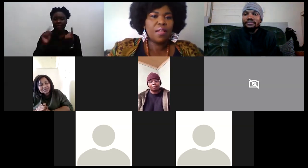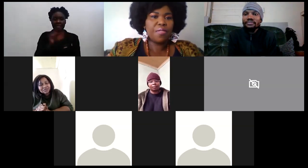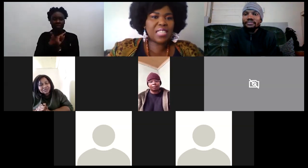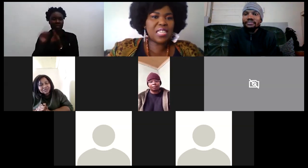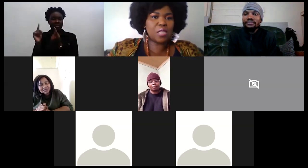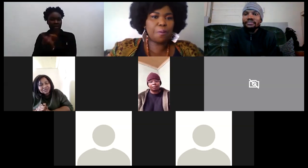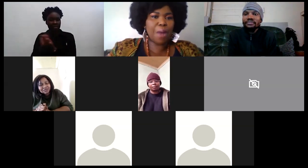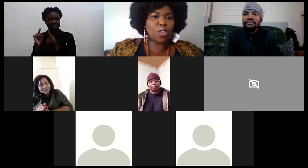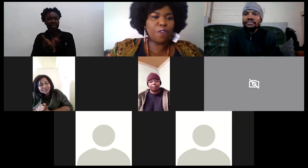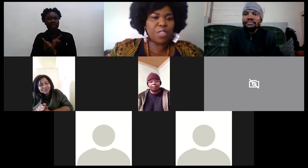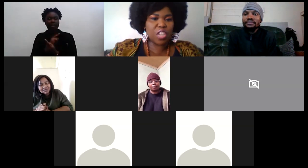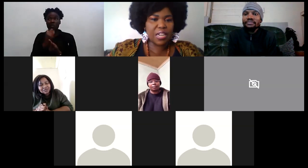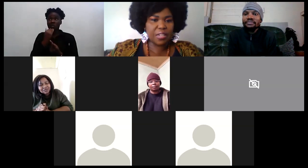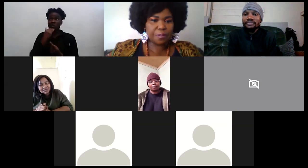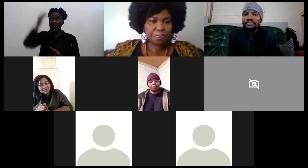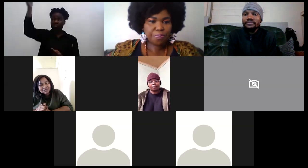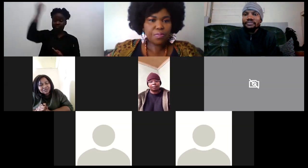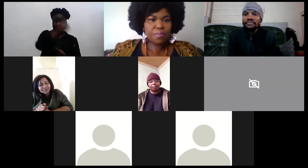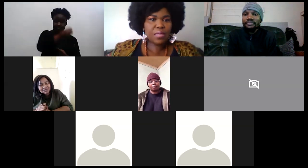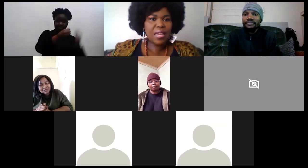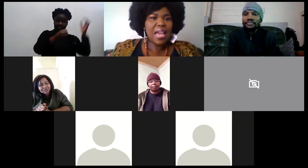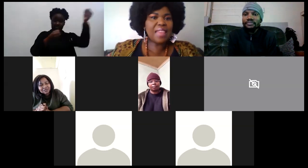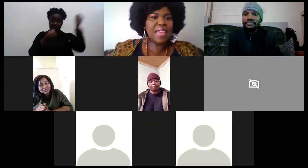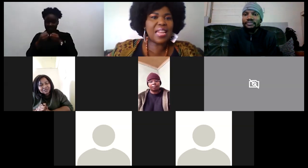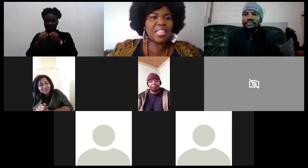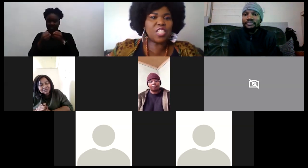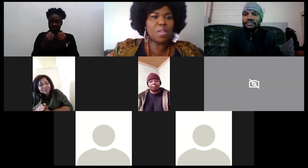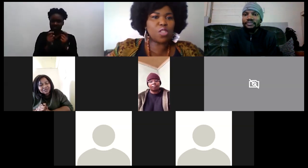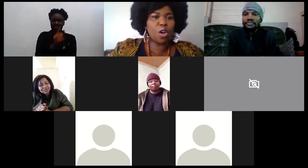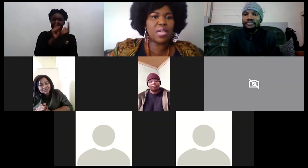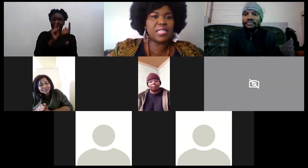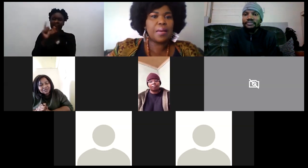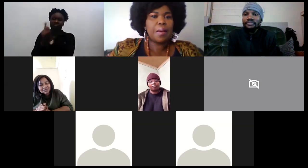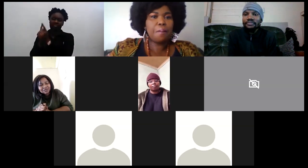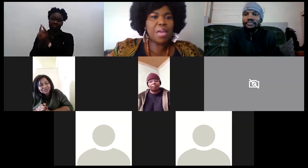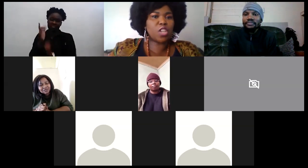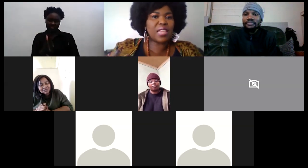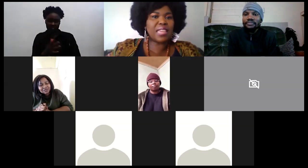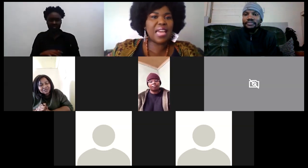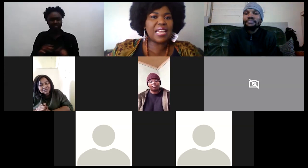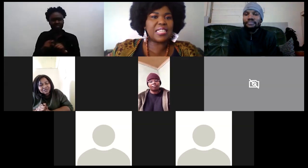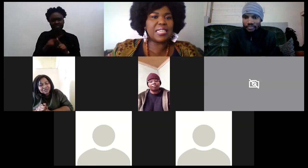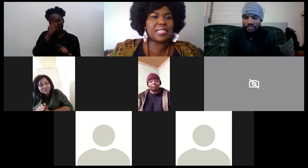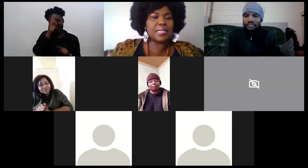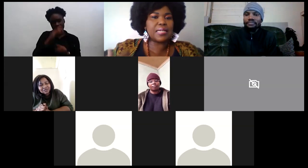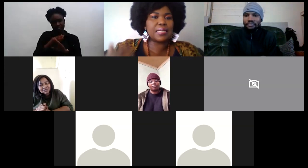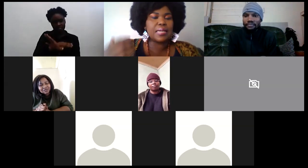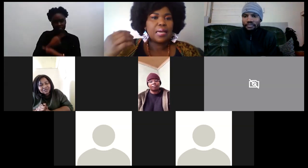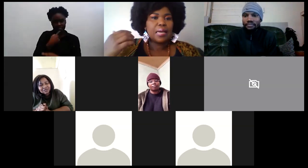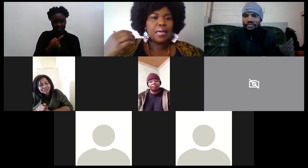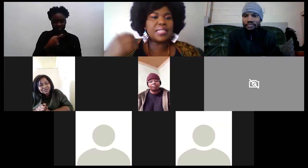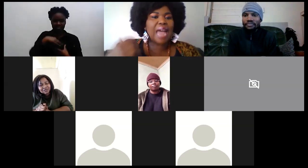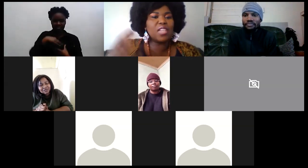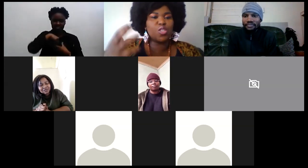that is part of the journey and the energy you must always make sure that the energy it it